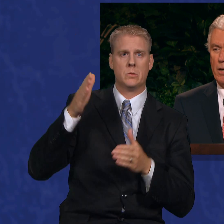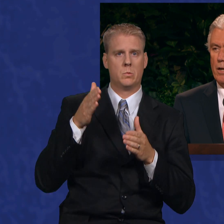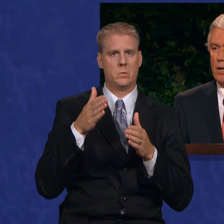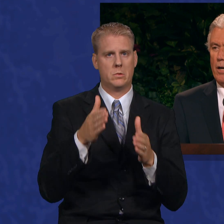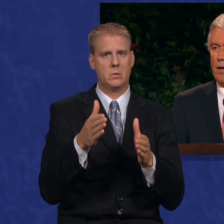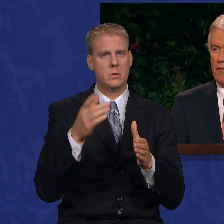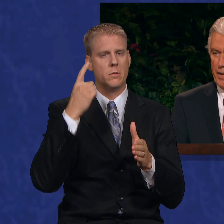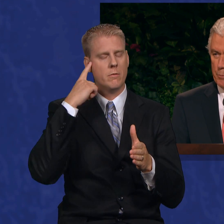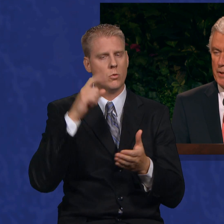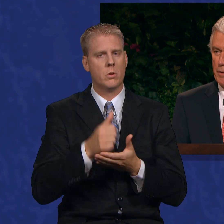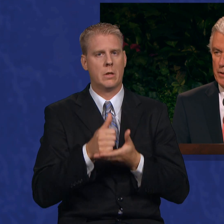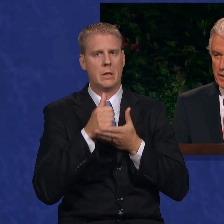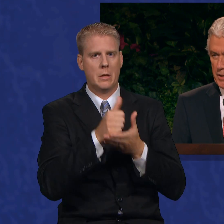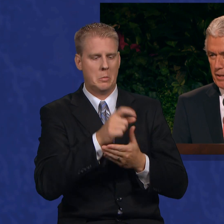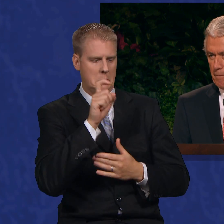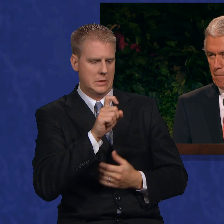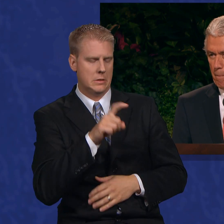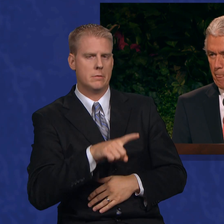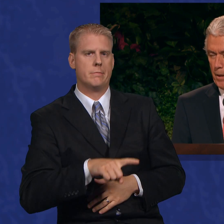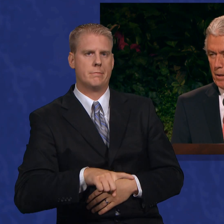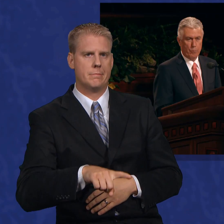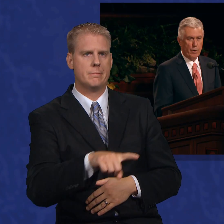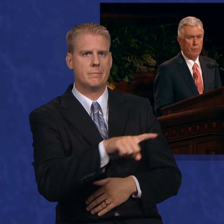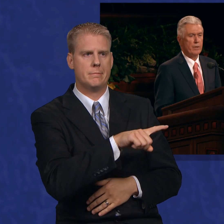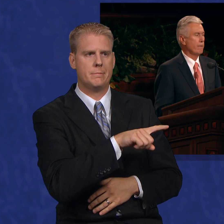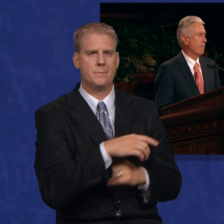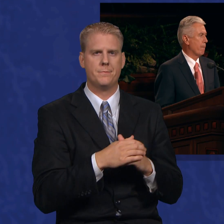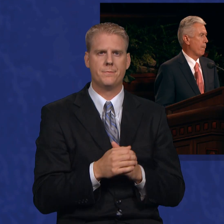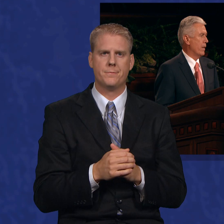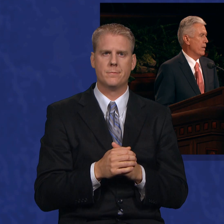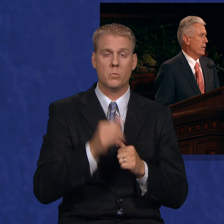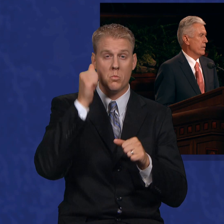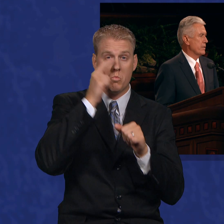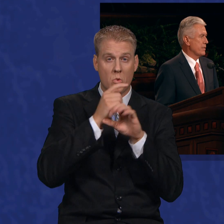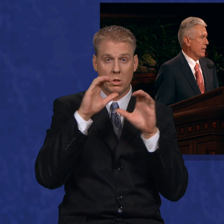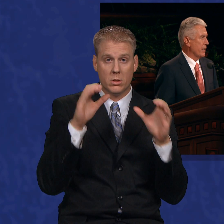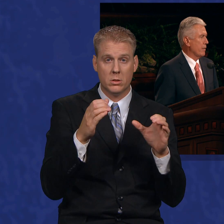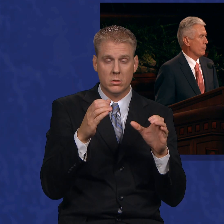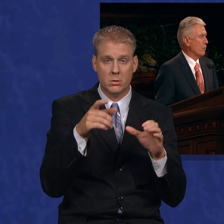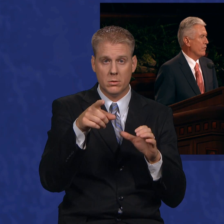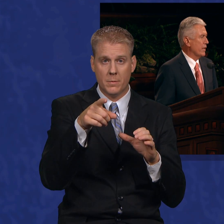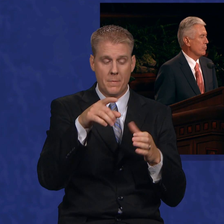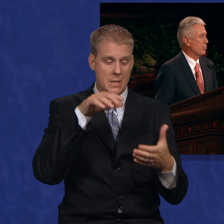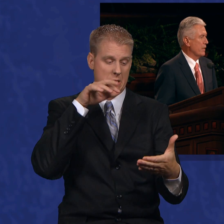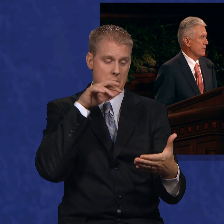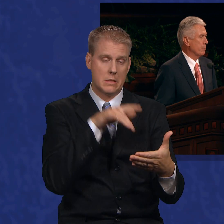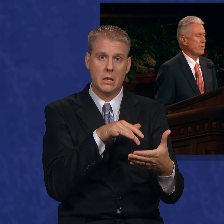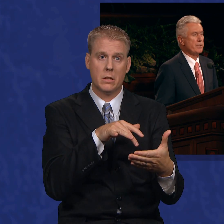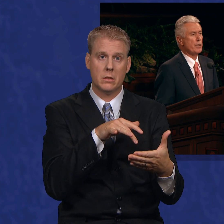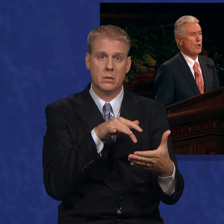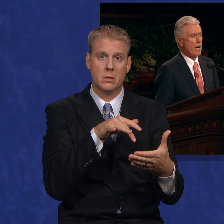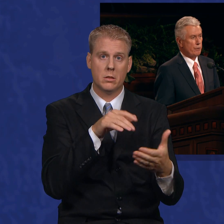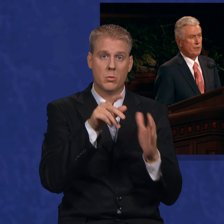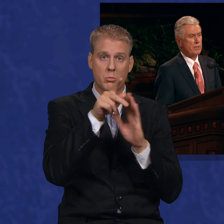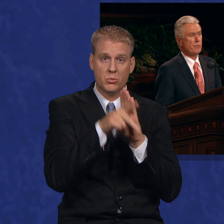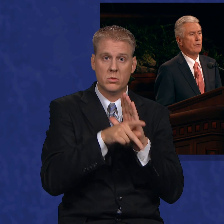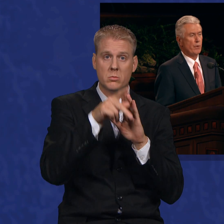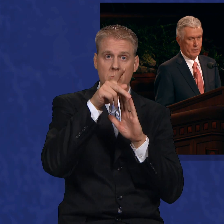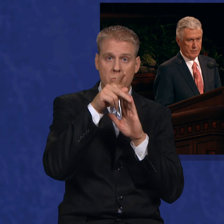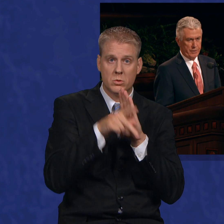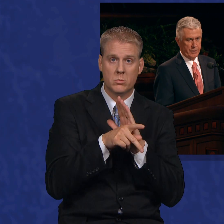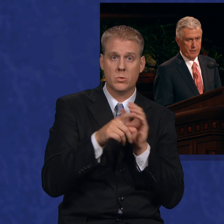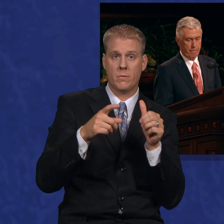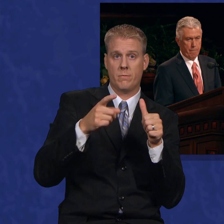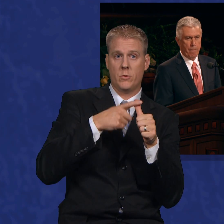of helping the needy. Brethren, study the revealed principles and doctrines